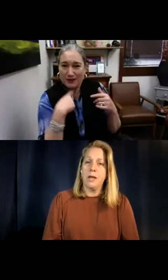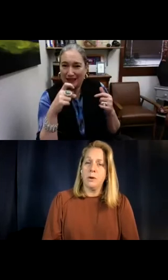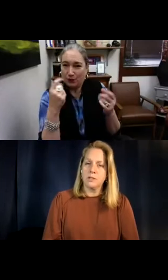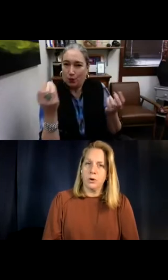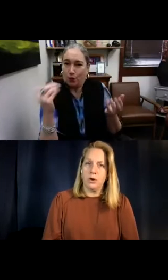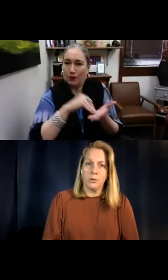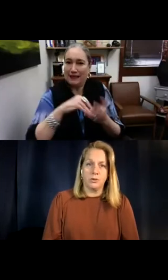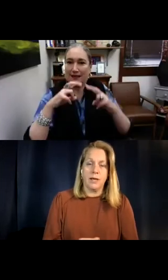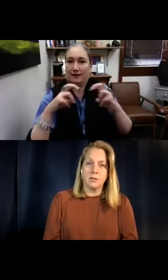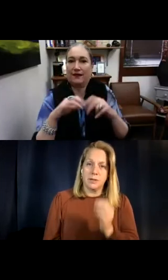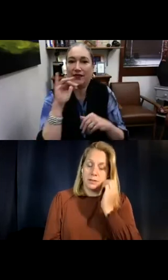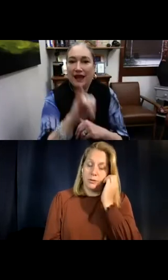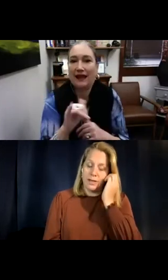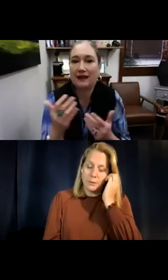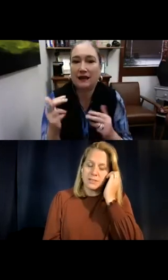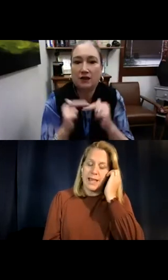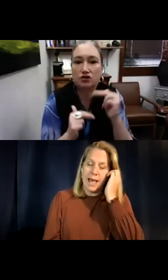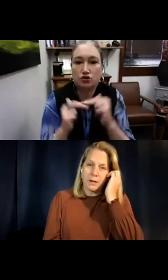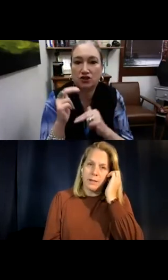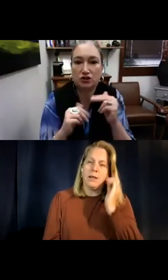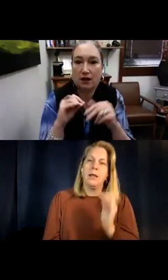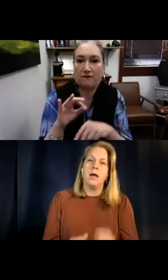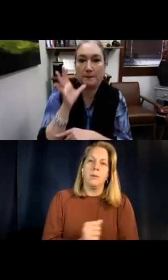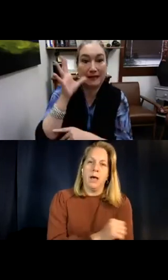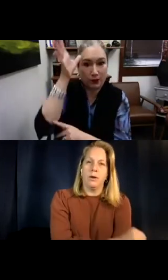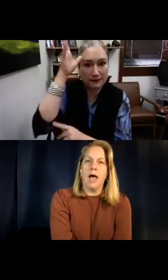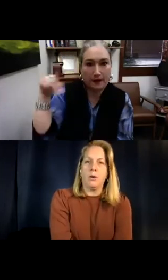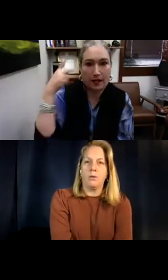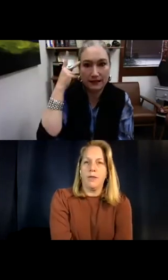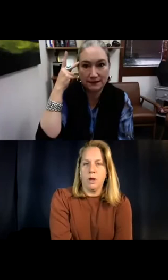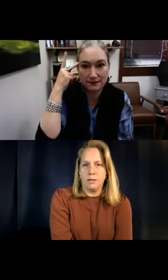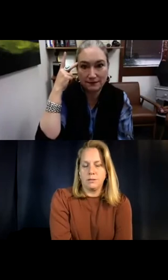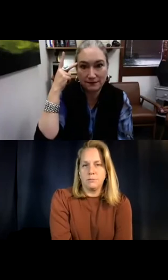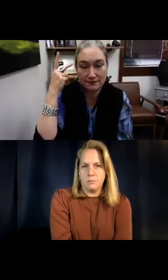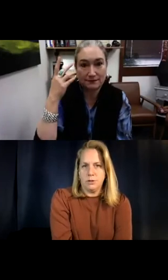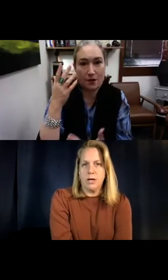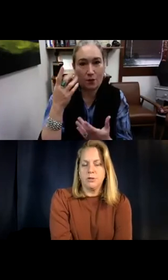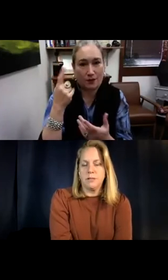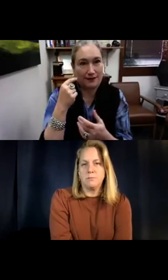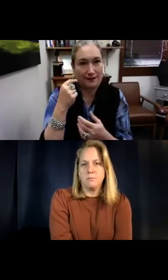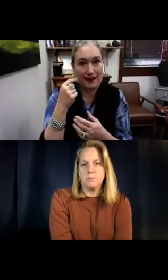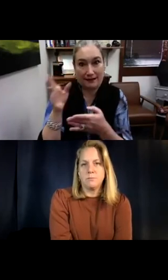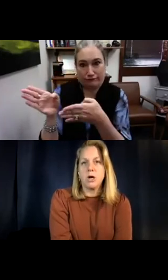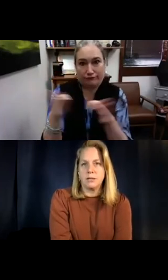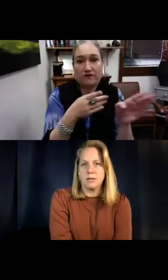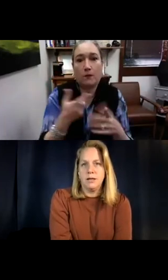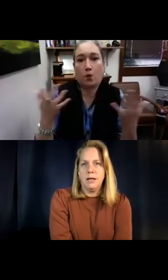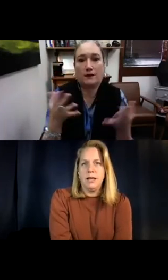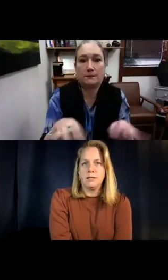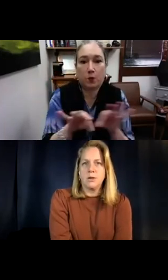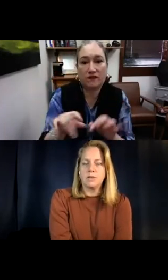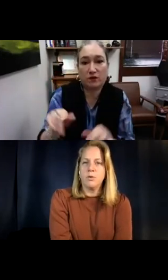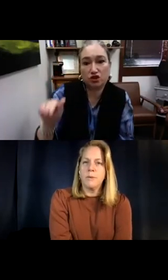The parents were almost unanimous, adamant about how they wanted their child to be taught.